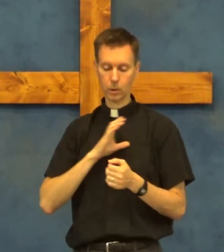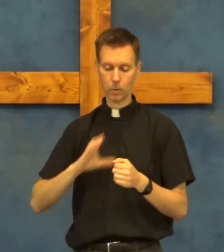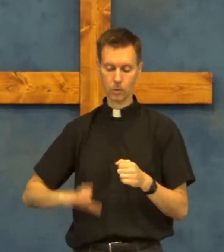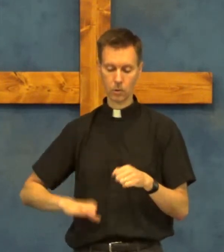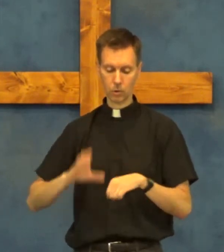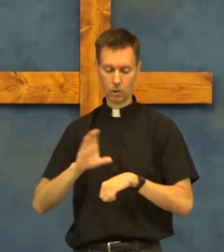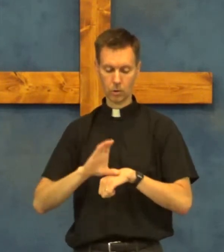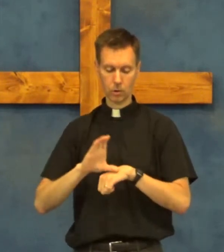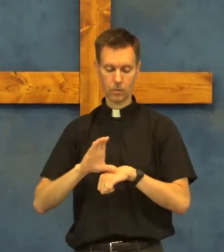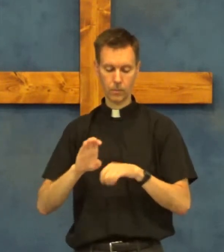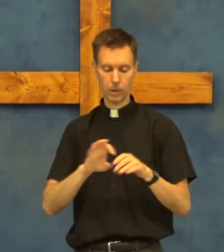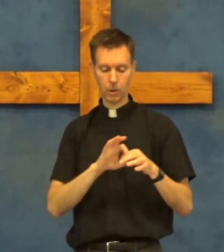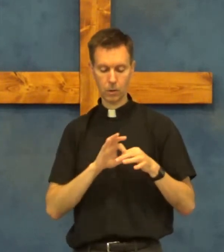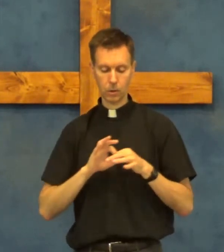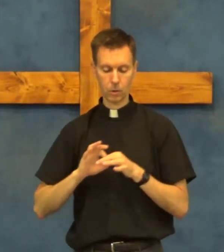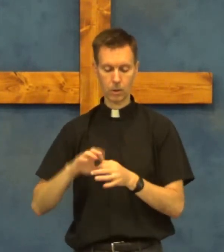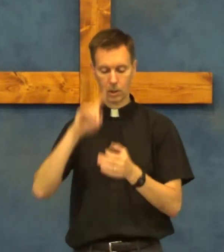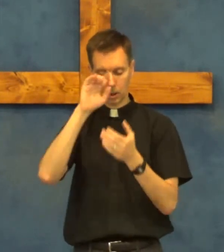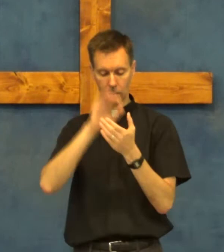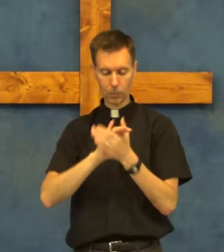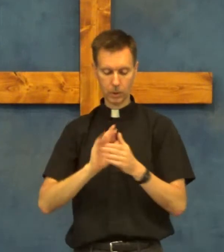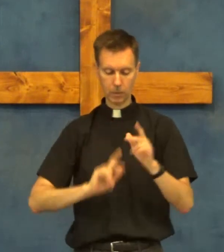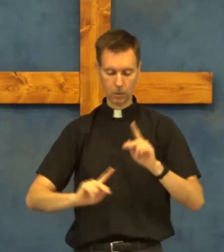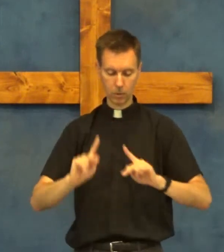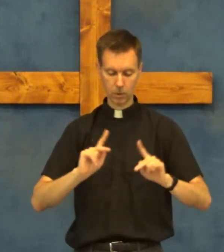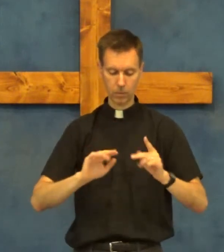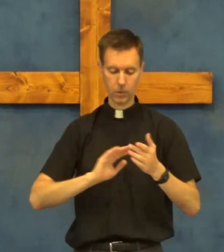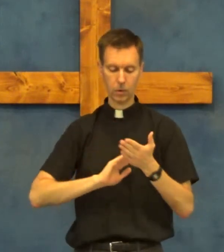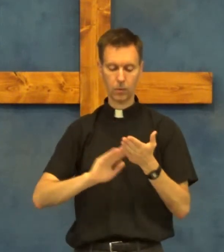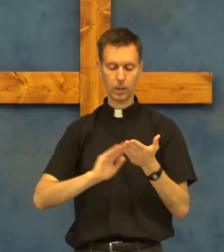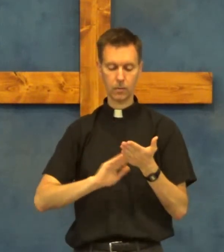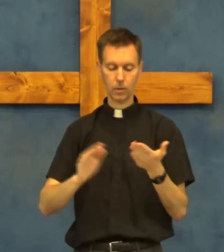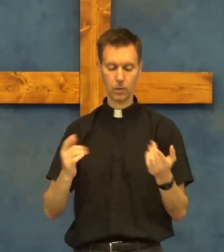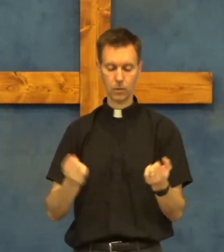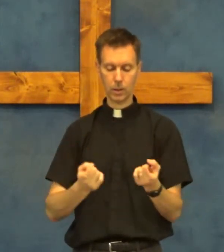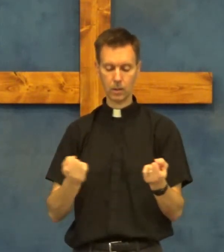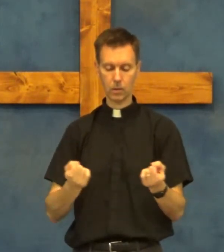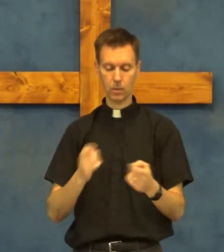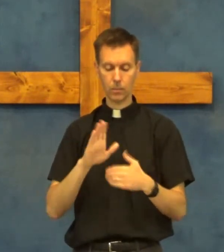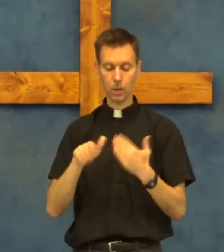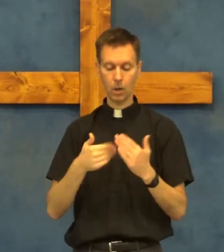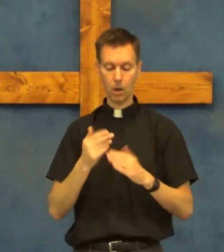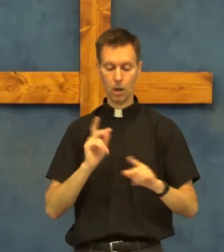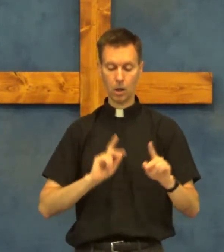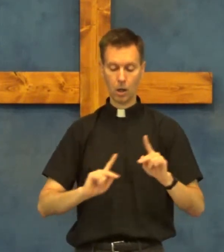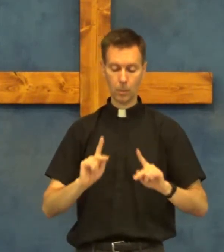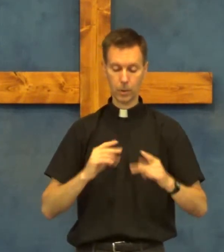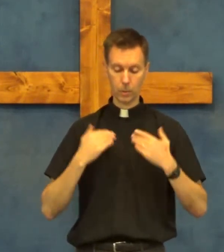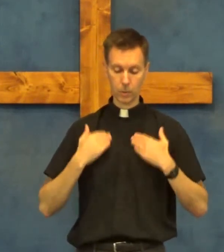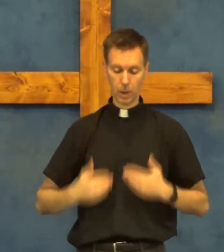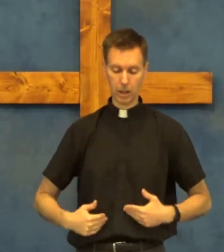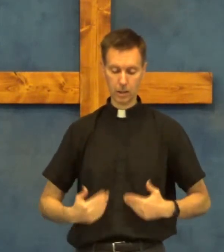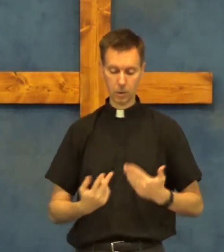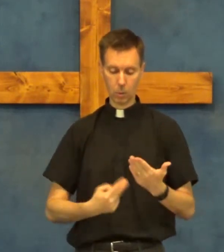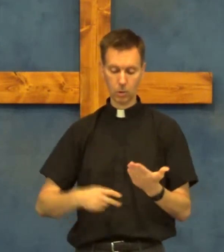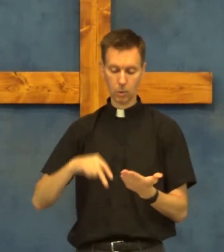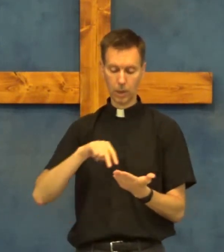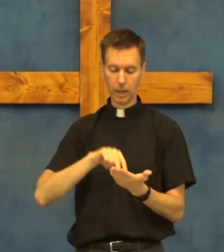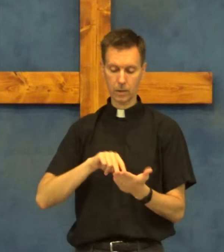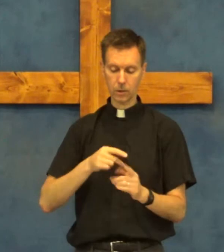Christian church unity of believers forgiveness of sins all people's bodies will arise